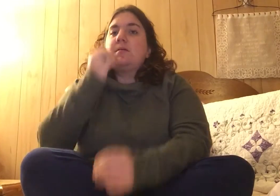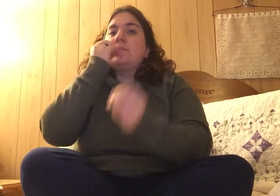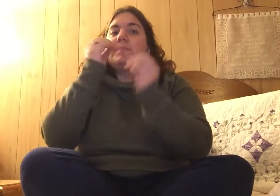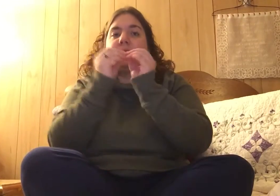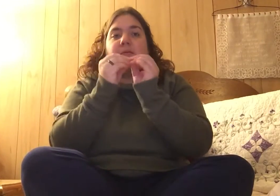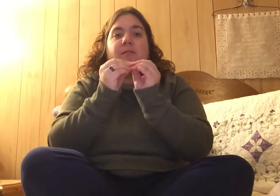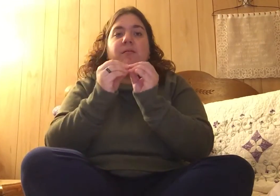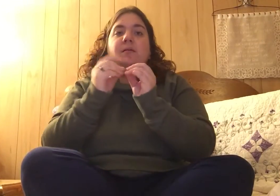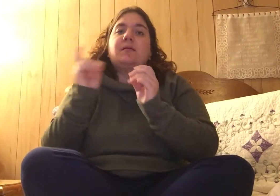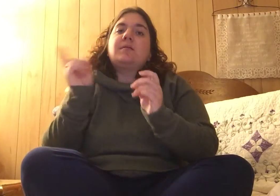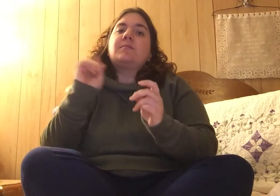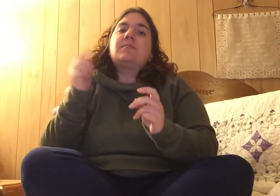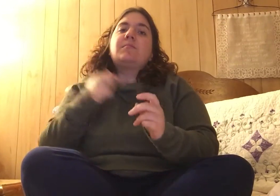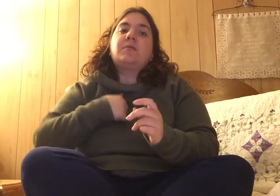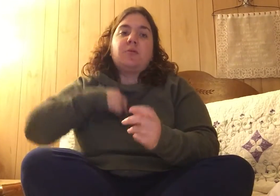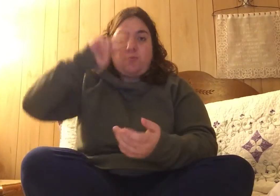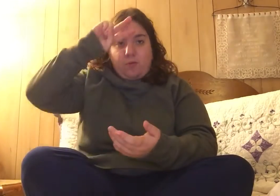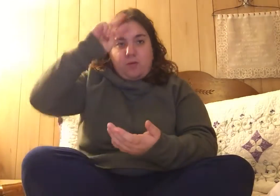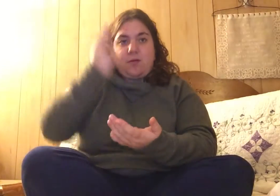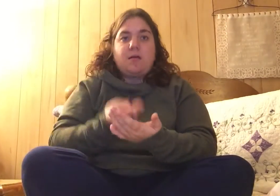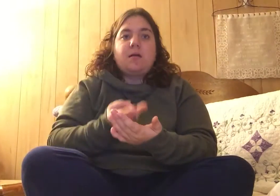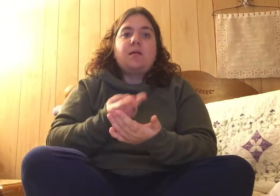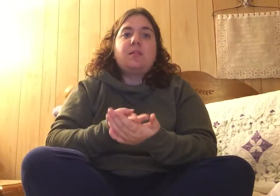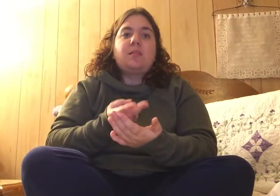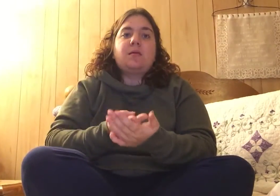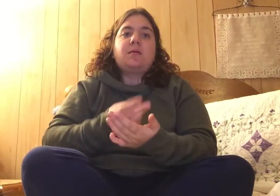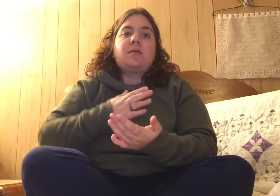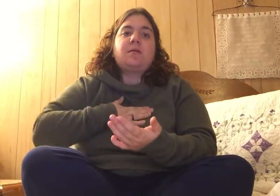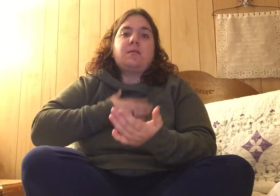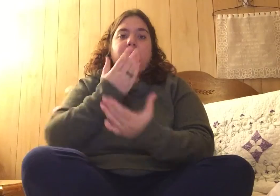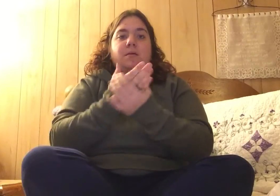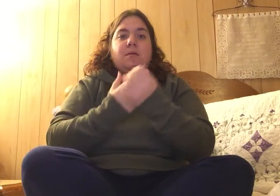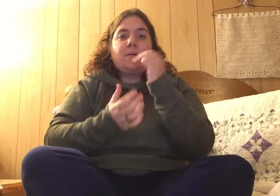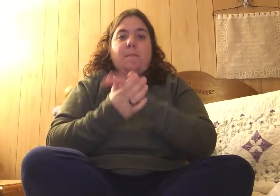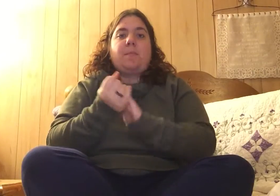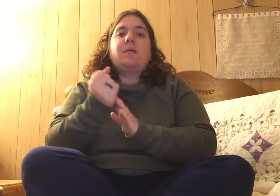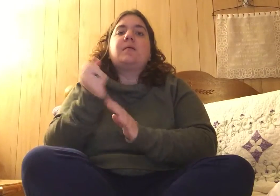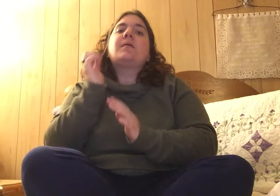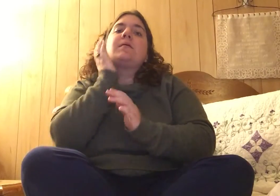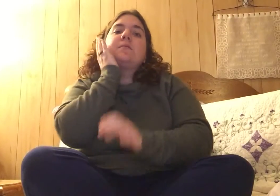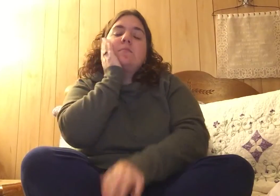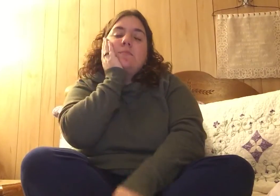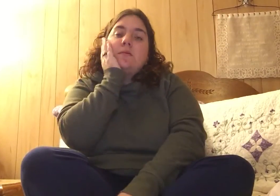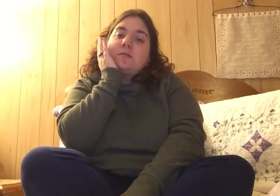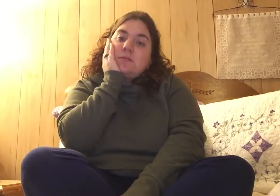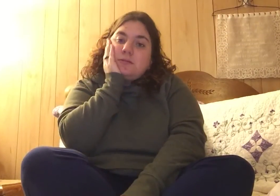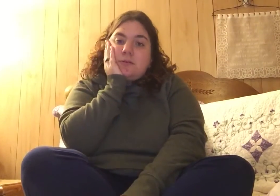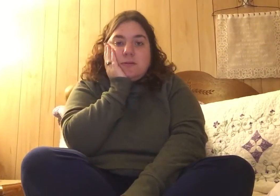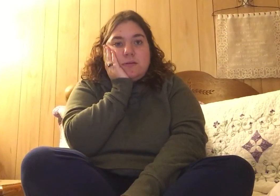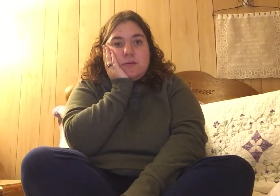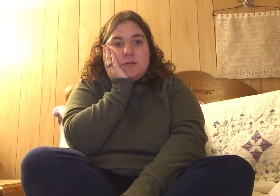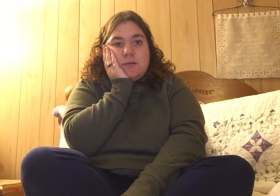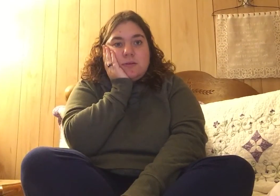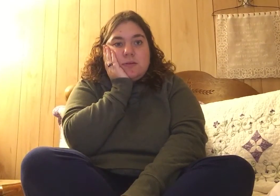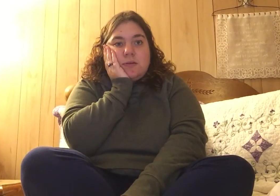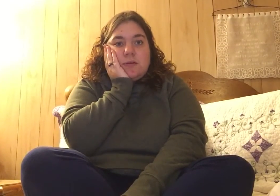So kiss me where I lay down, my hands pressed to your cheeks,